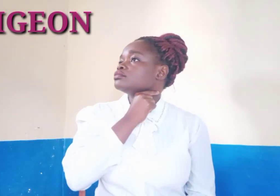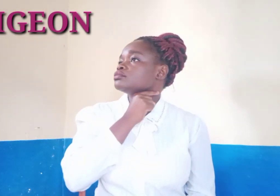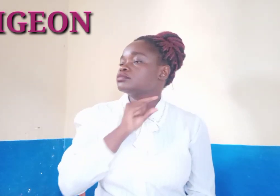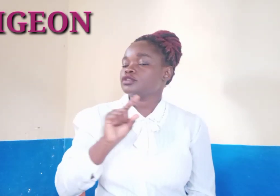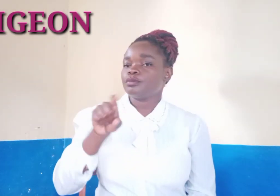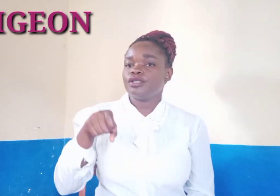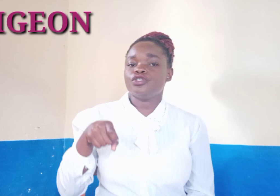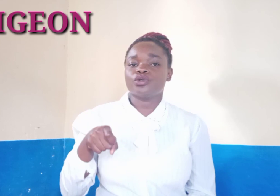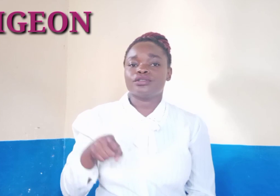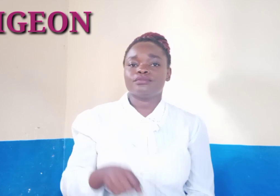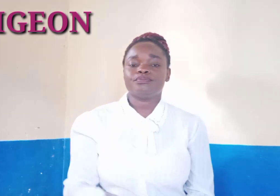pigeon